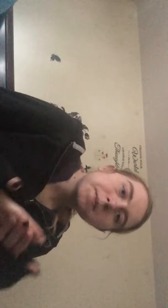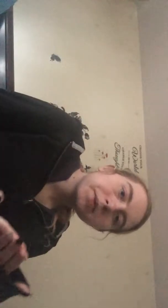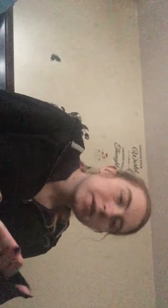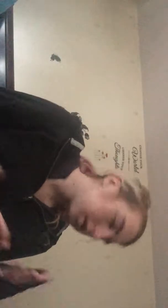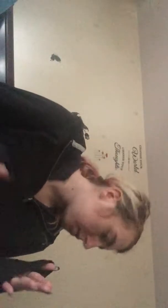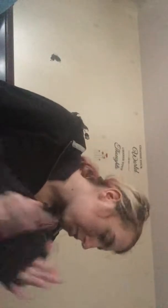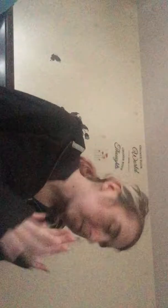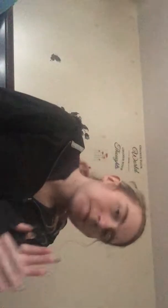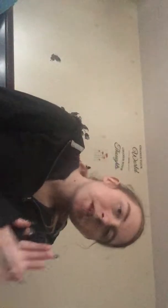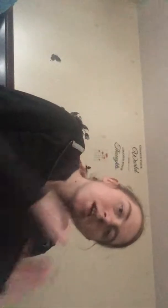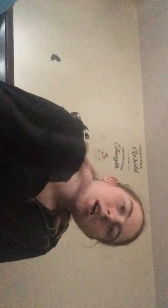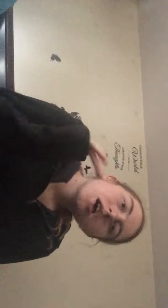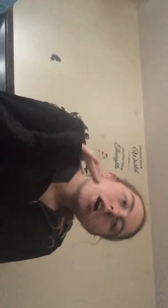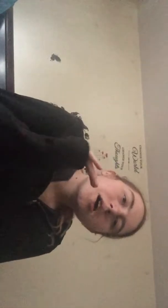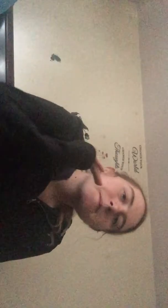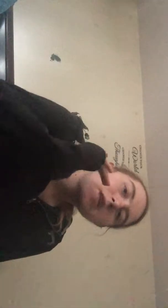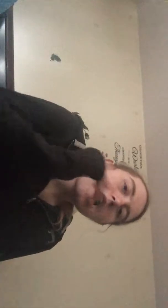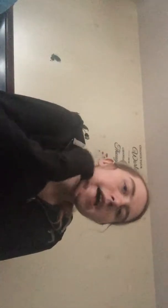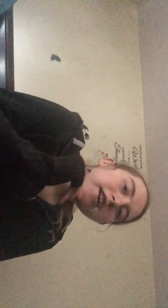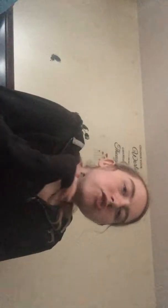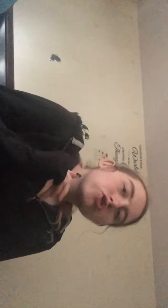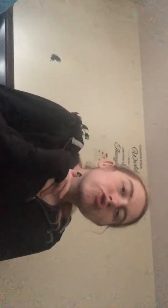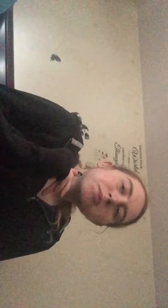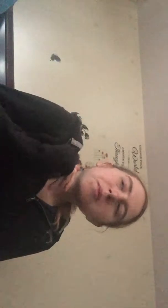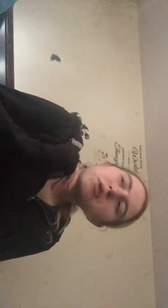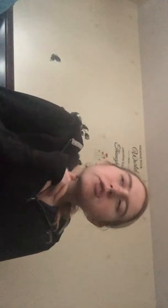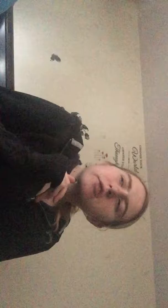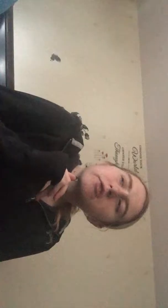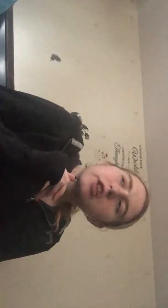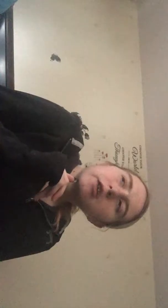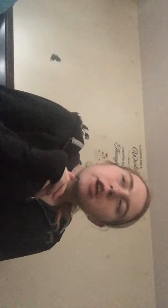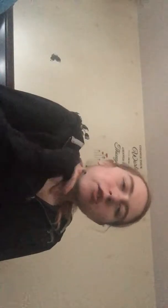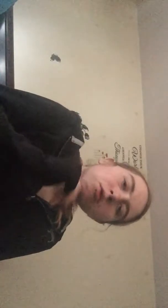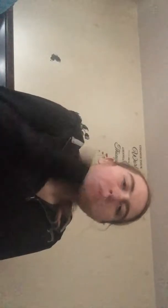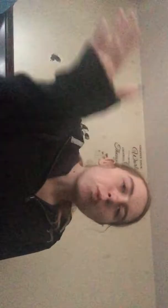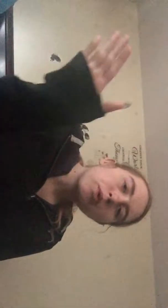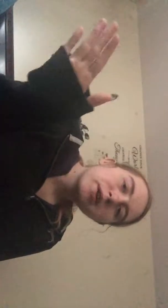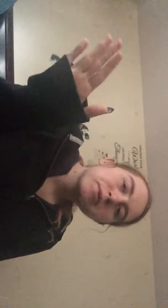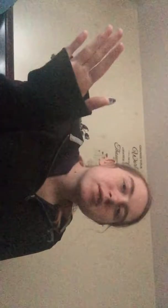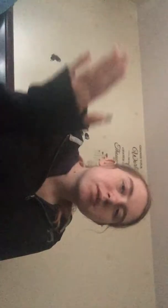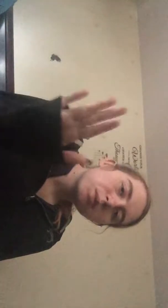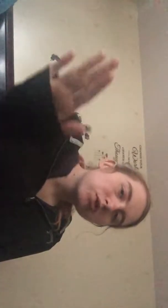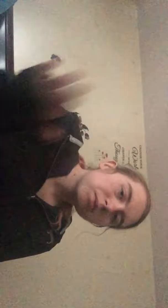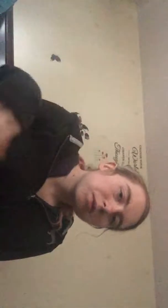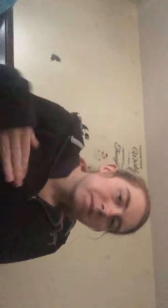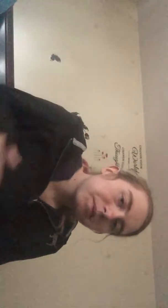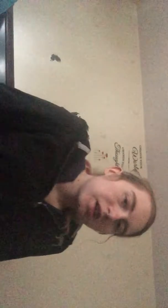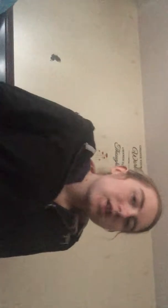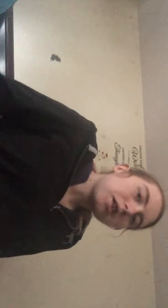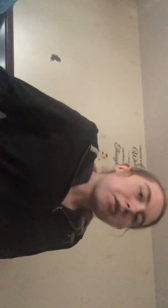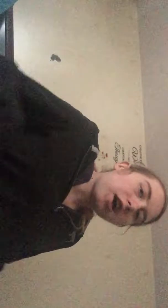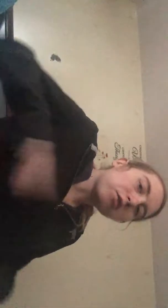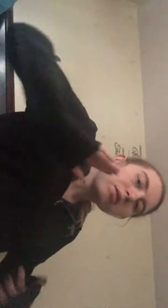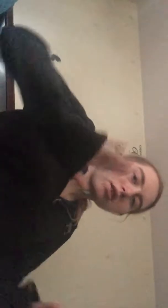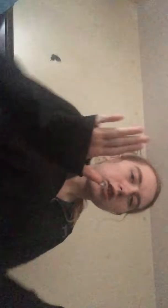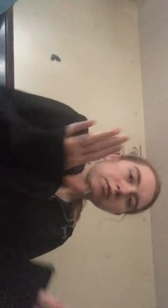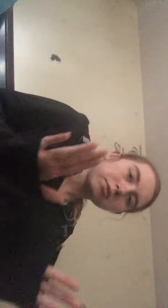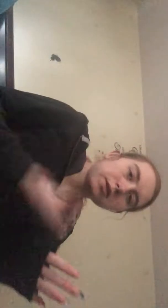that but um I had to dream about the clown I don't know what it was doing in my dream but yeah I don't like clowns